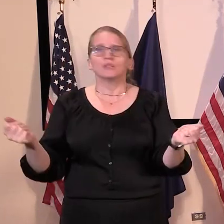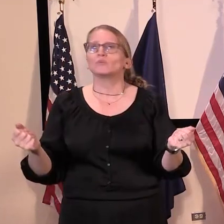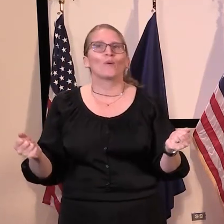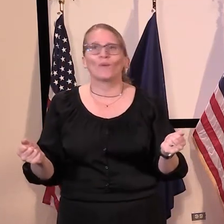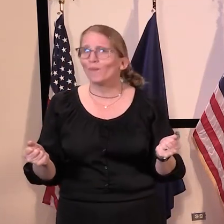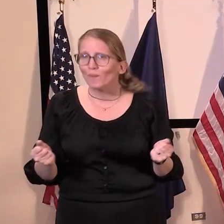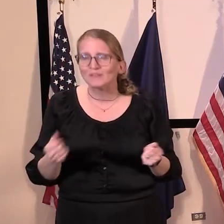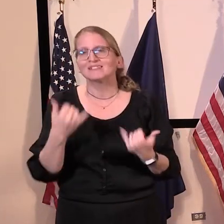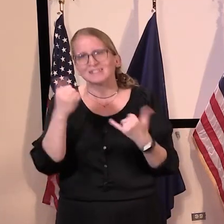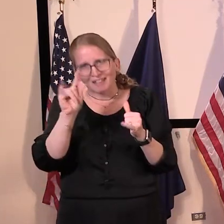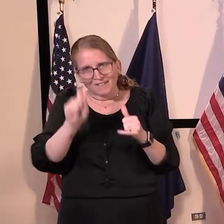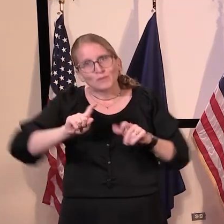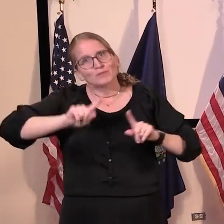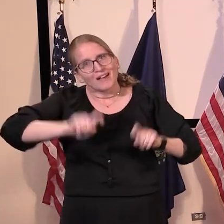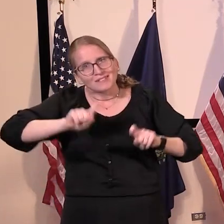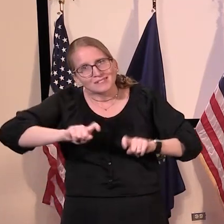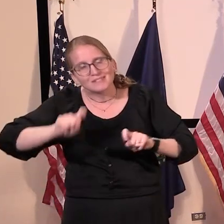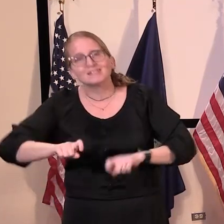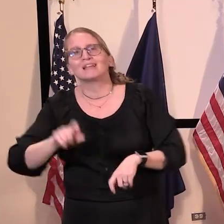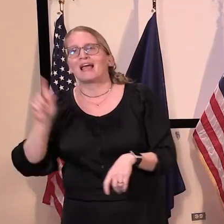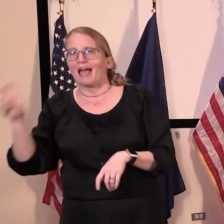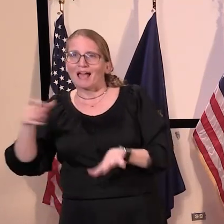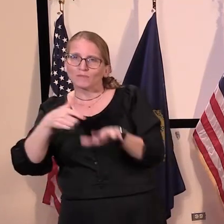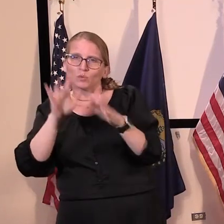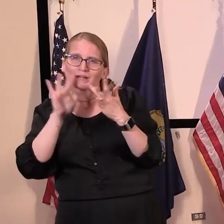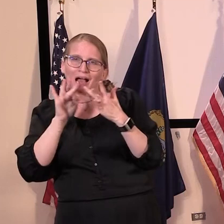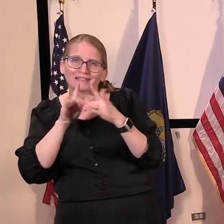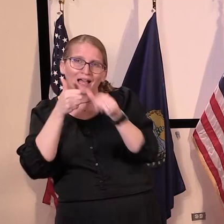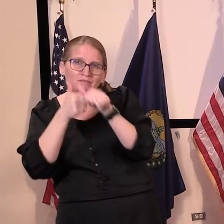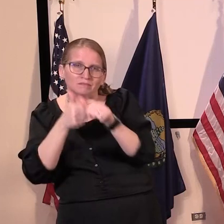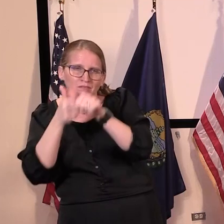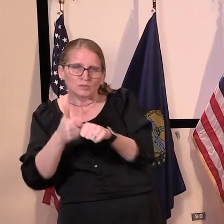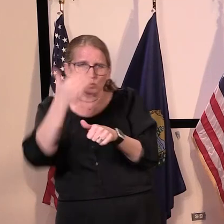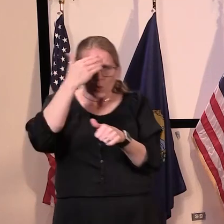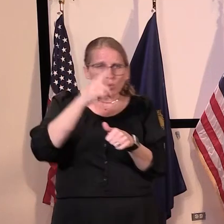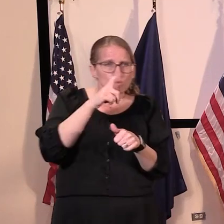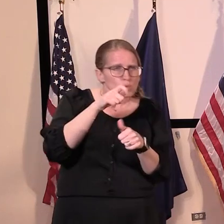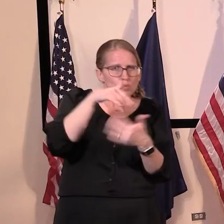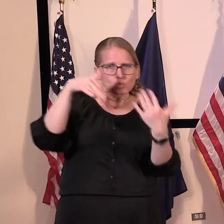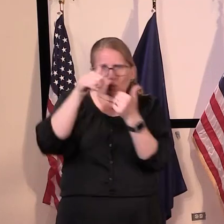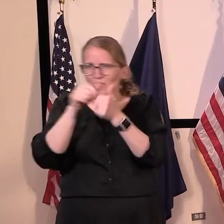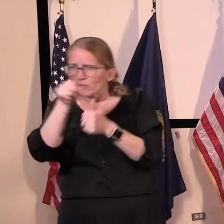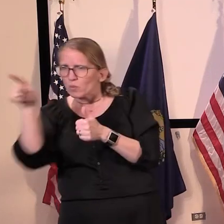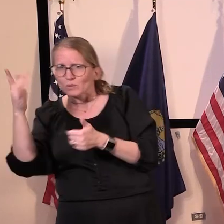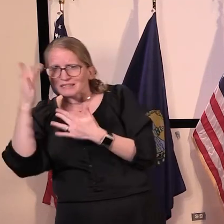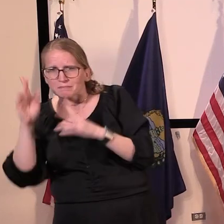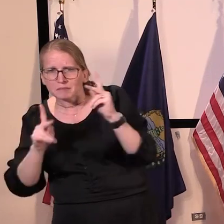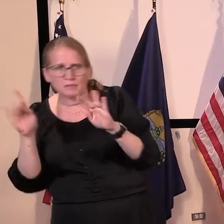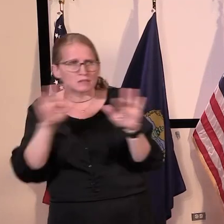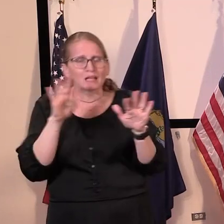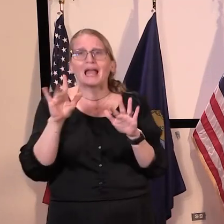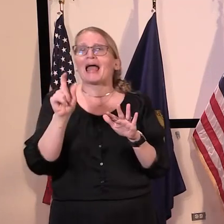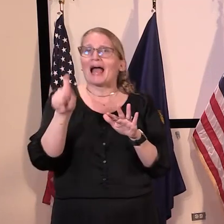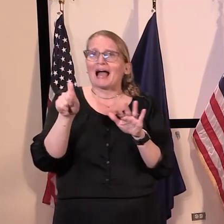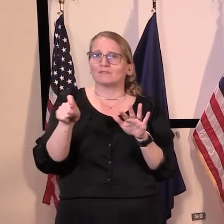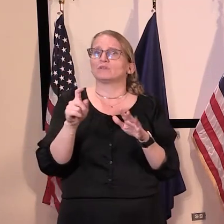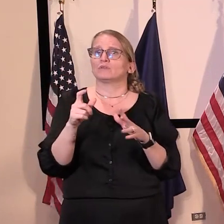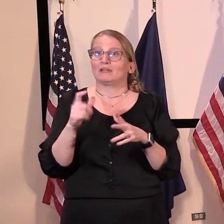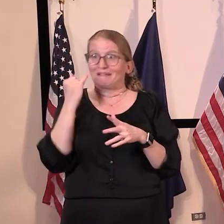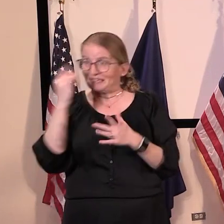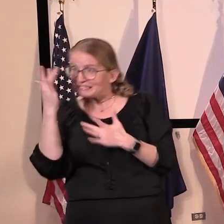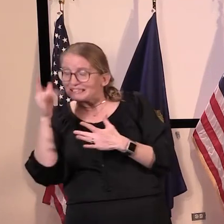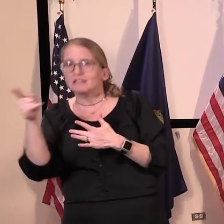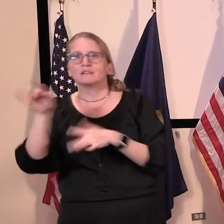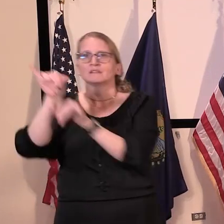testing. We have to do contact tracing. And then we have to have a capacity to quarantine. And this $25 billion